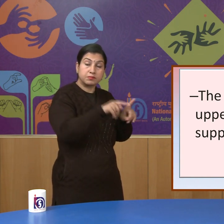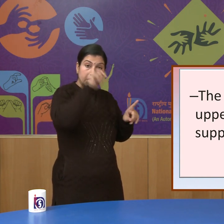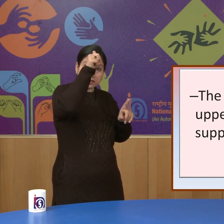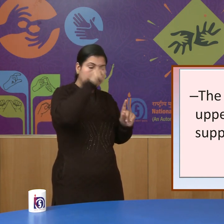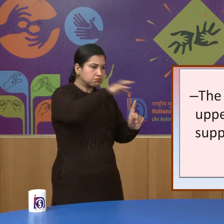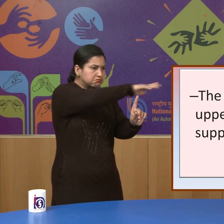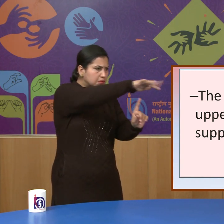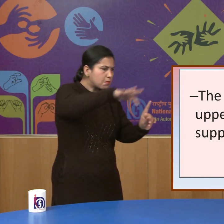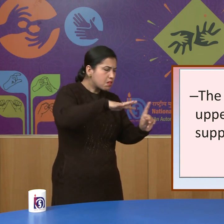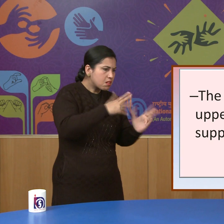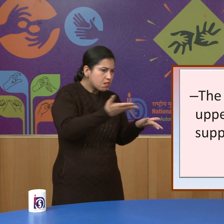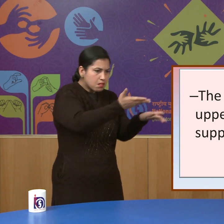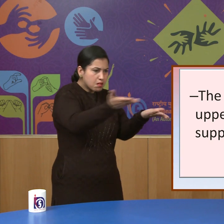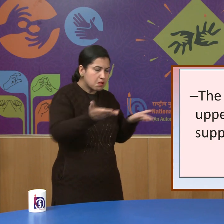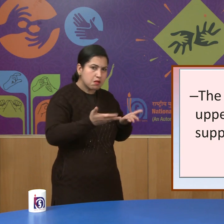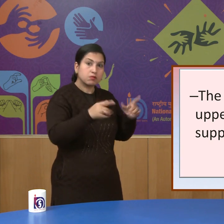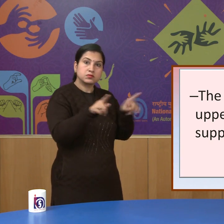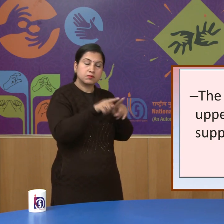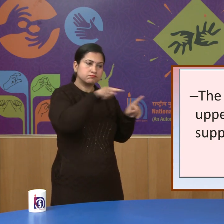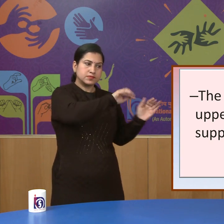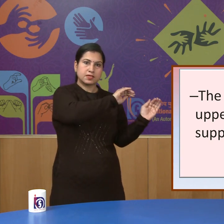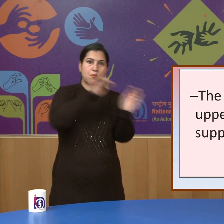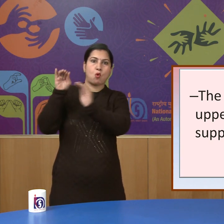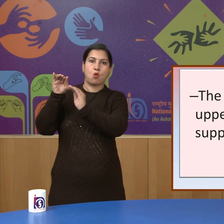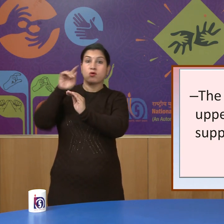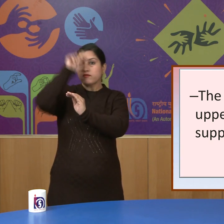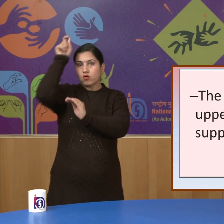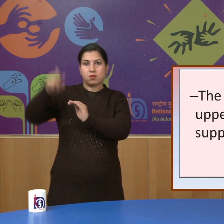therefore they also supported the foreigners.